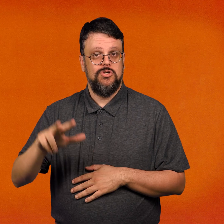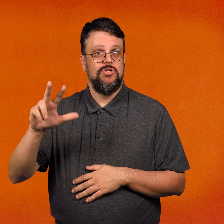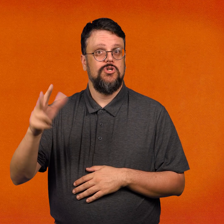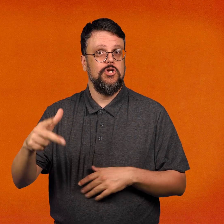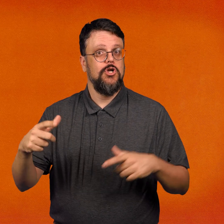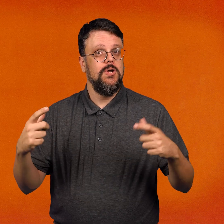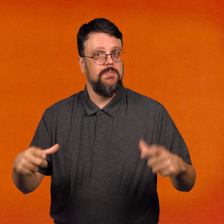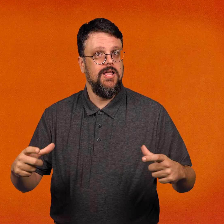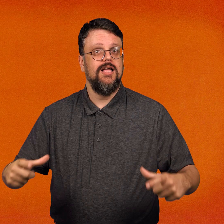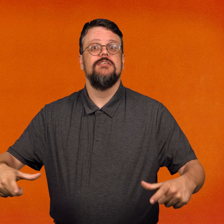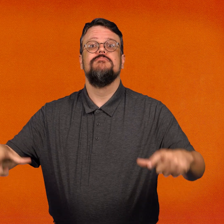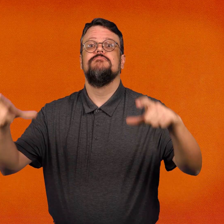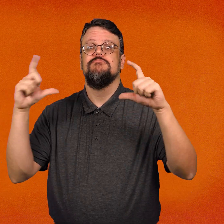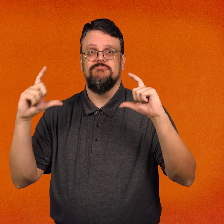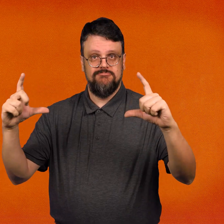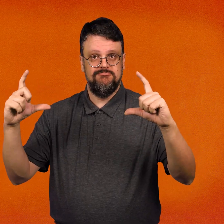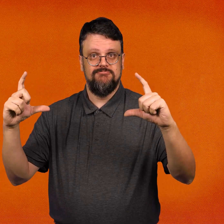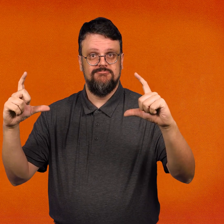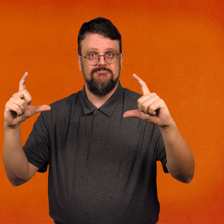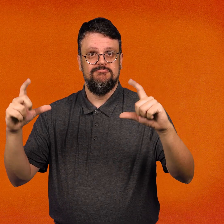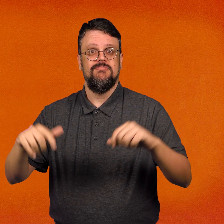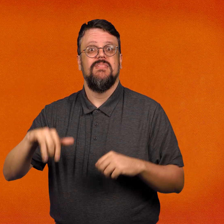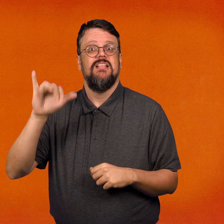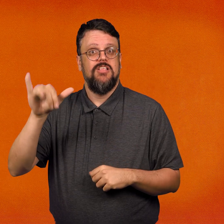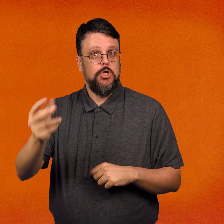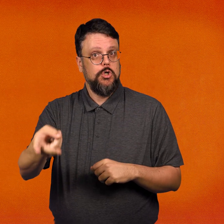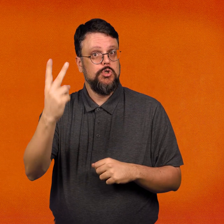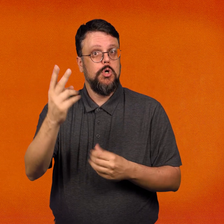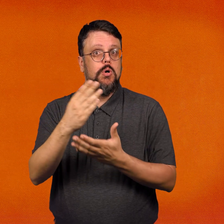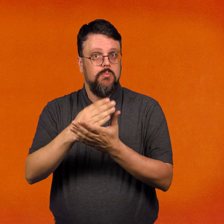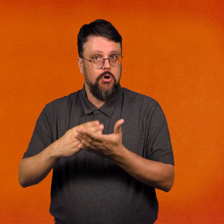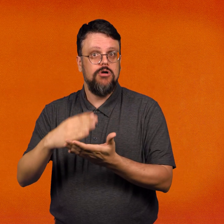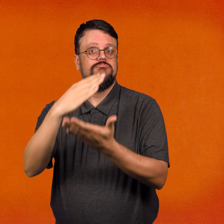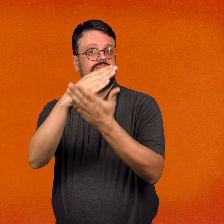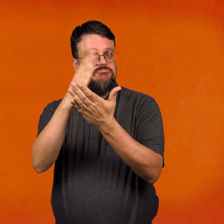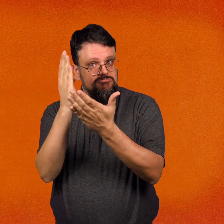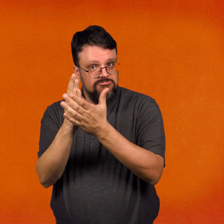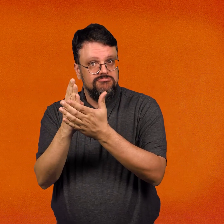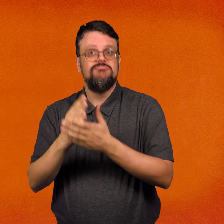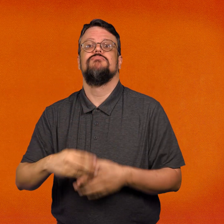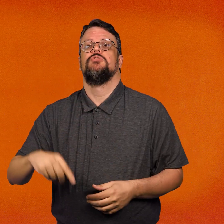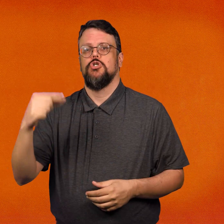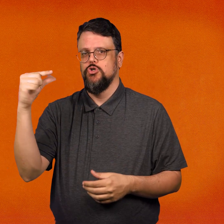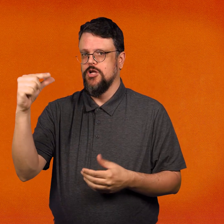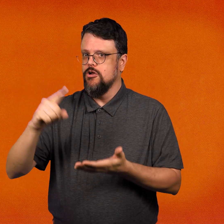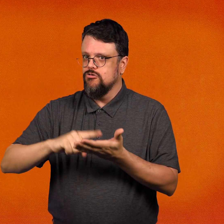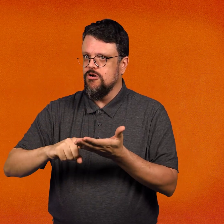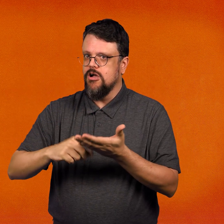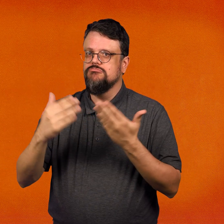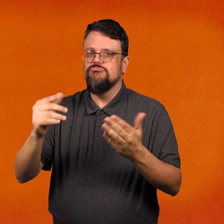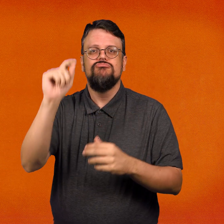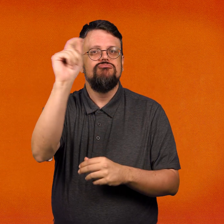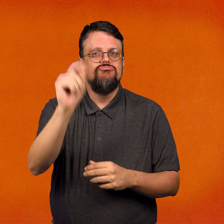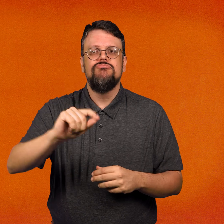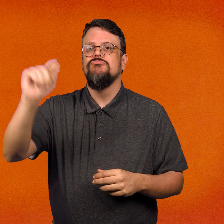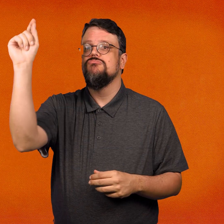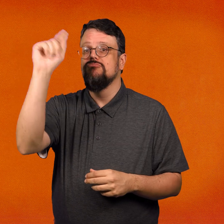With the green crayon, shade in two sections of the third plate. The two sections should be next to each other.